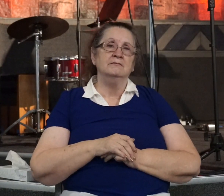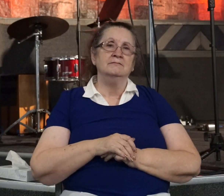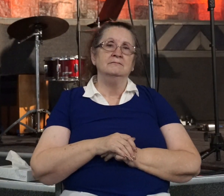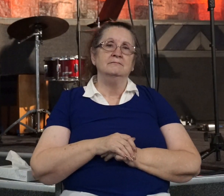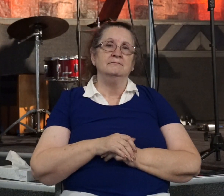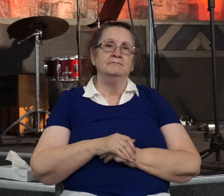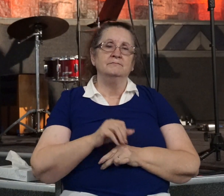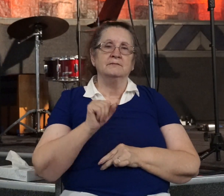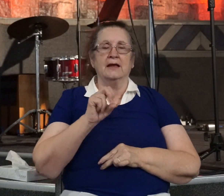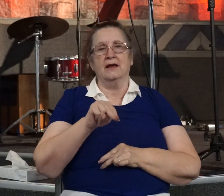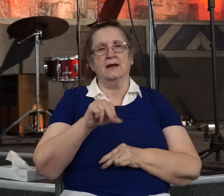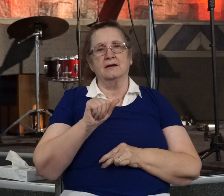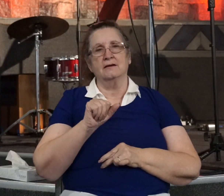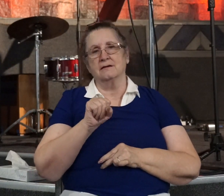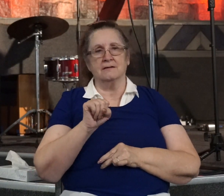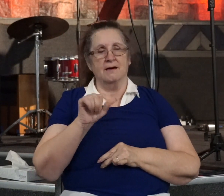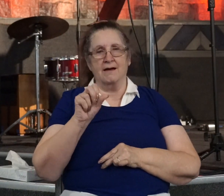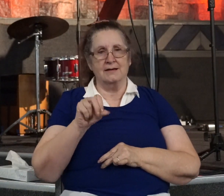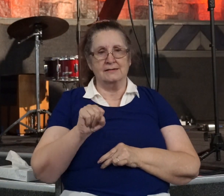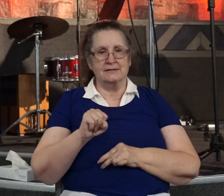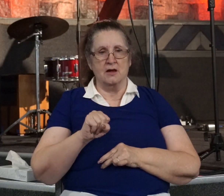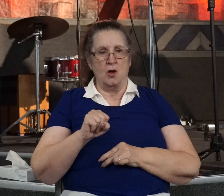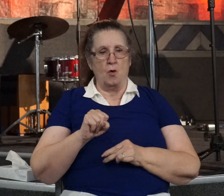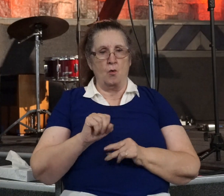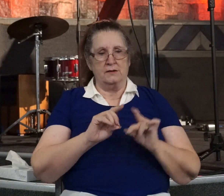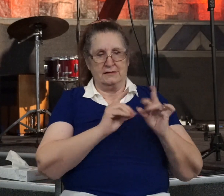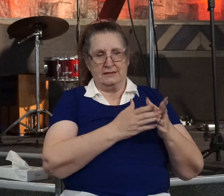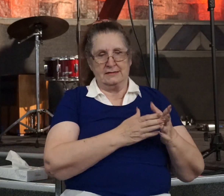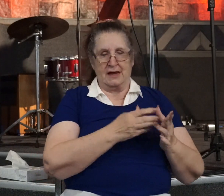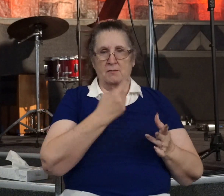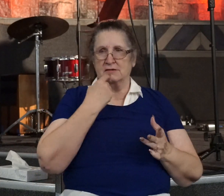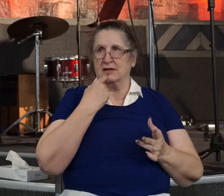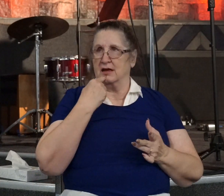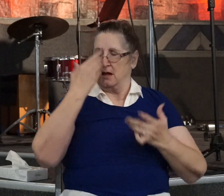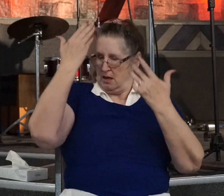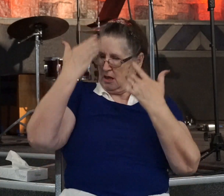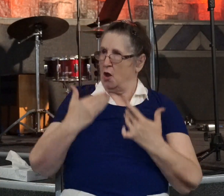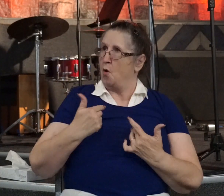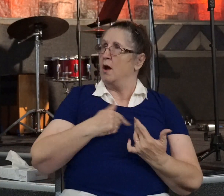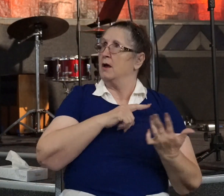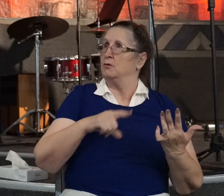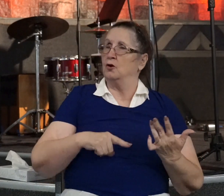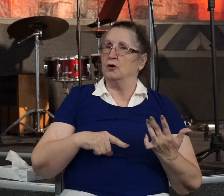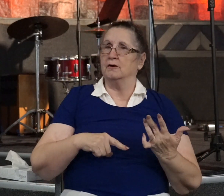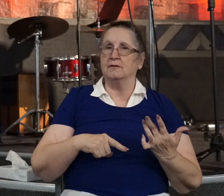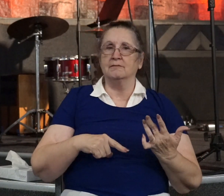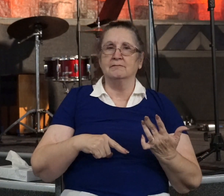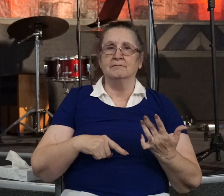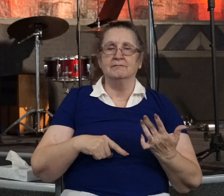Ananias was a here I am, Lord, kind of disciple. And the Lord, as we'll see, did something truly amazing.